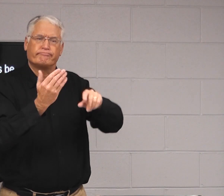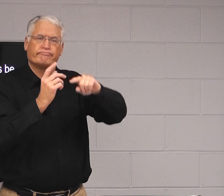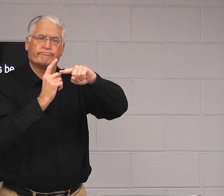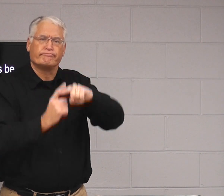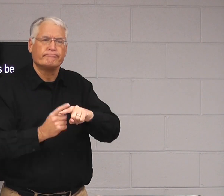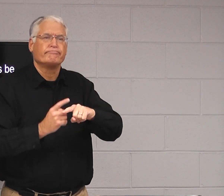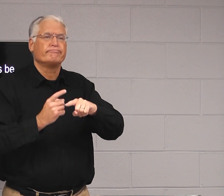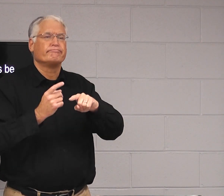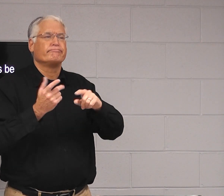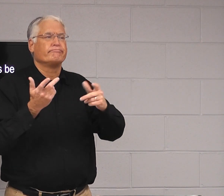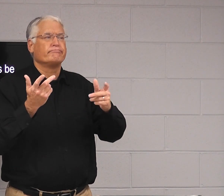And it's very good.